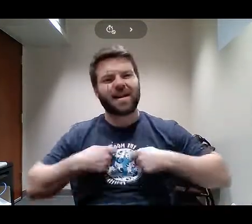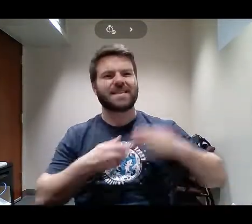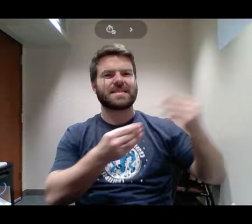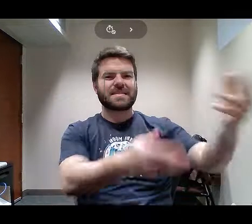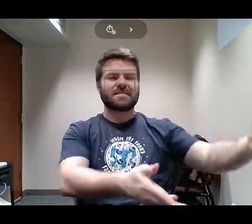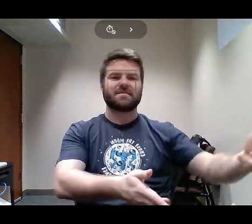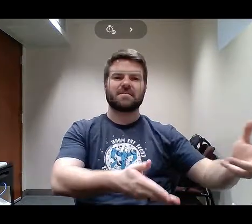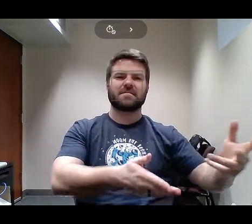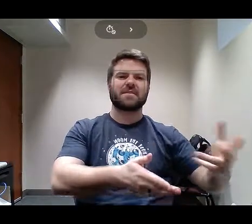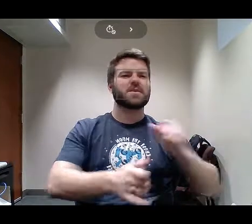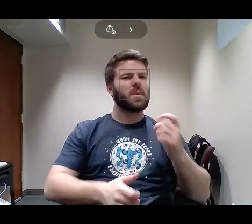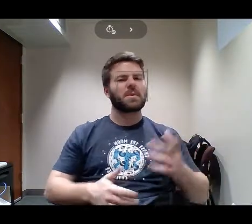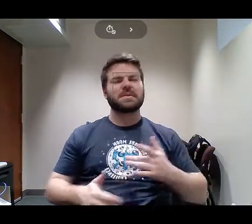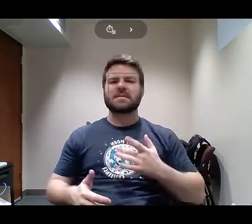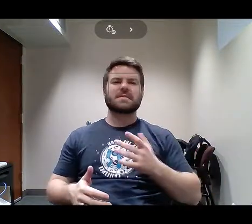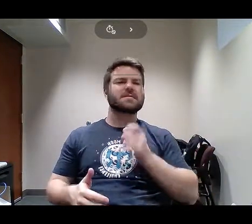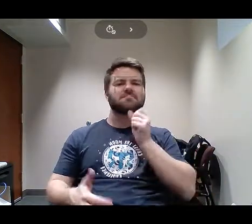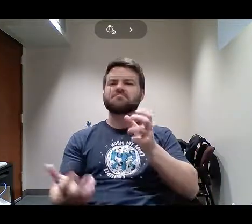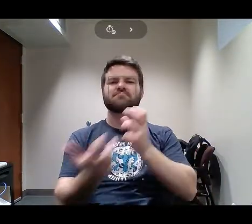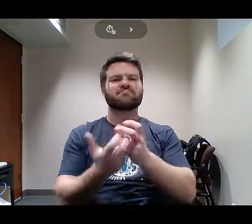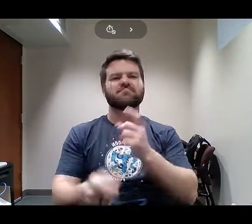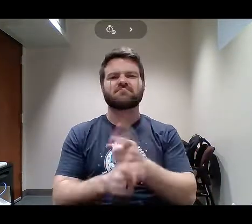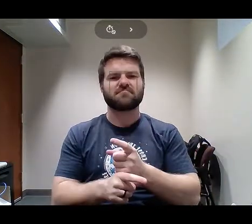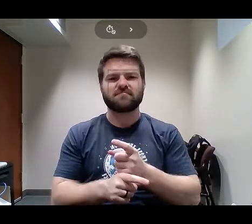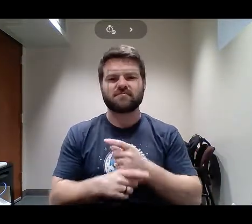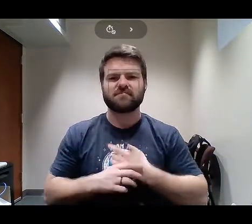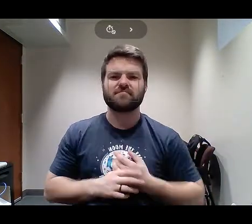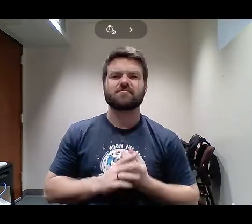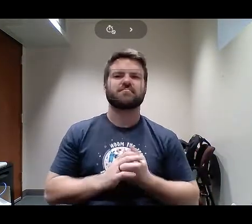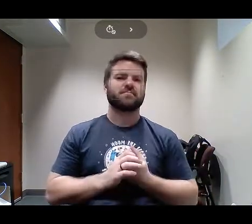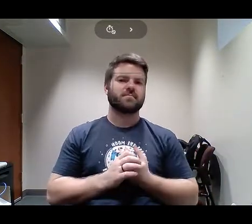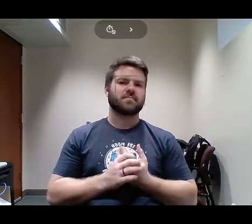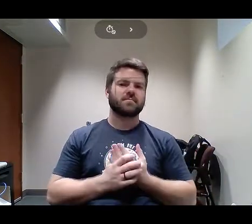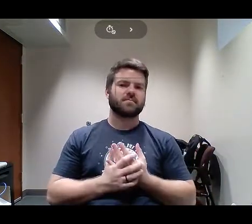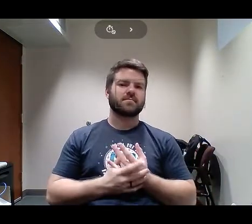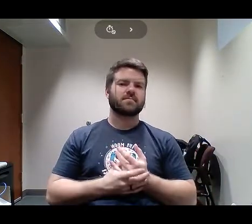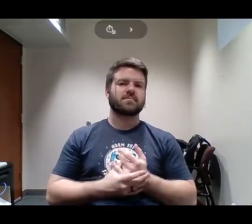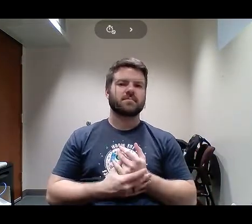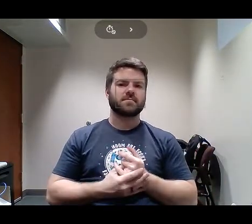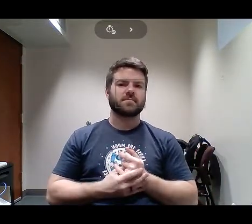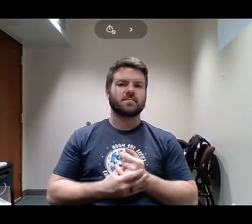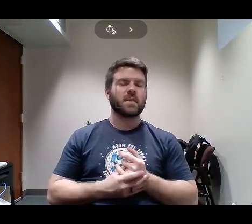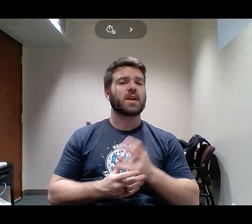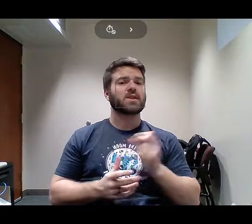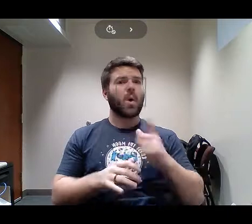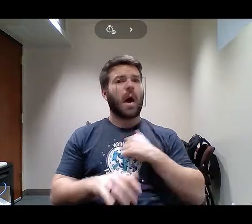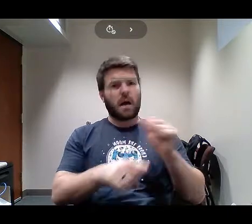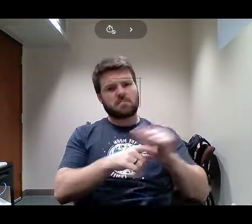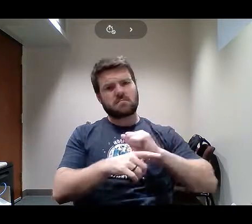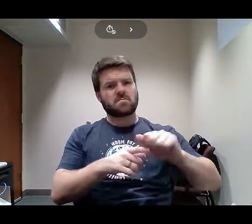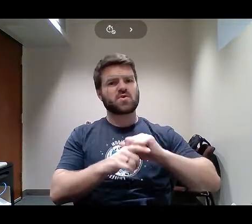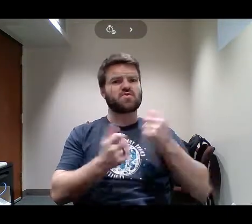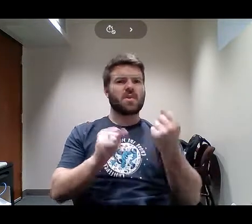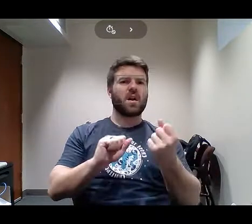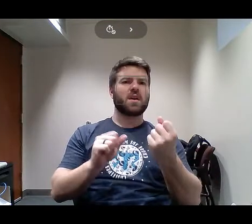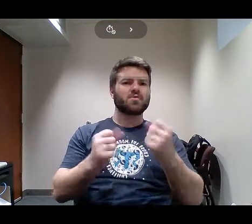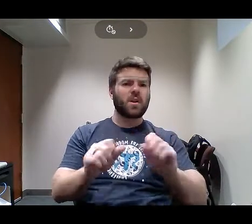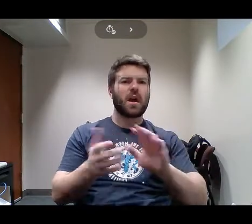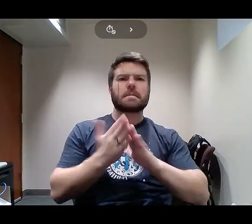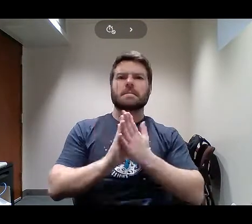and make myself talk like Barbara. And I thought, well, I could make a